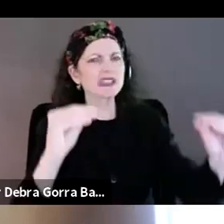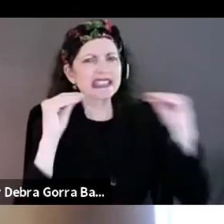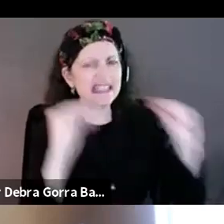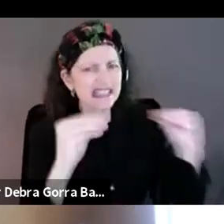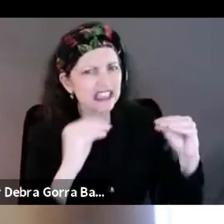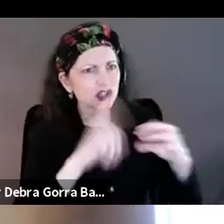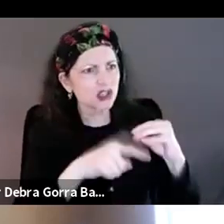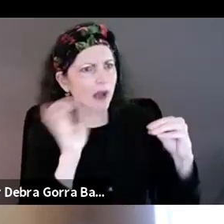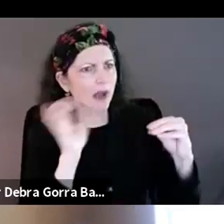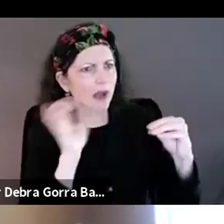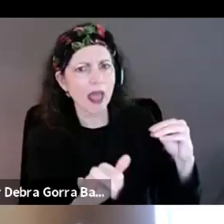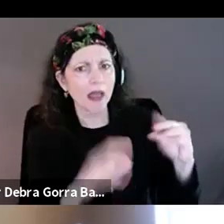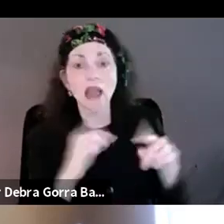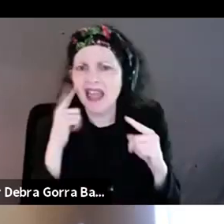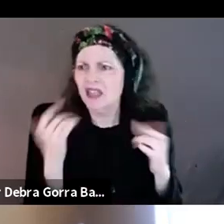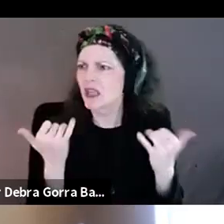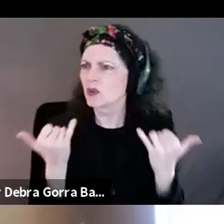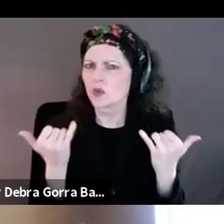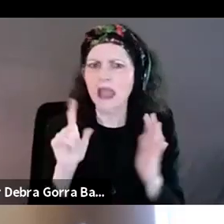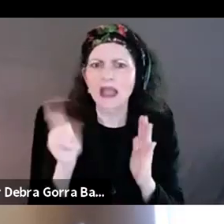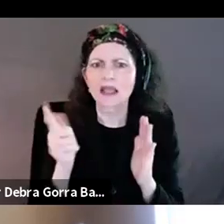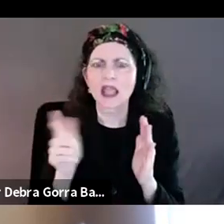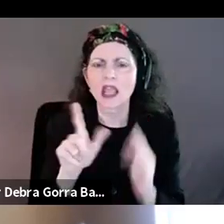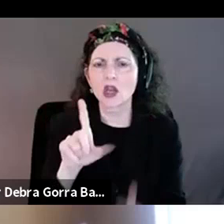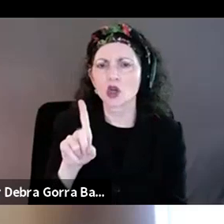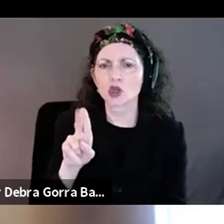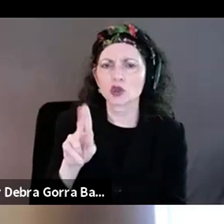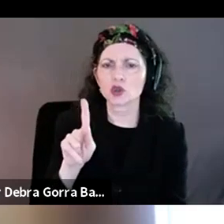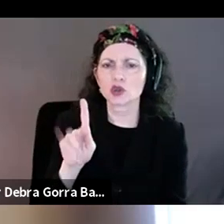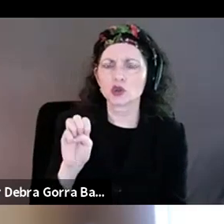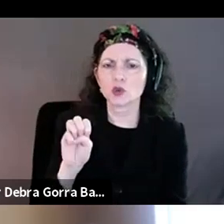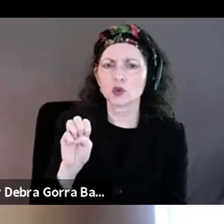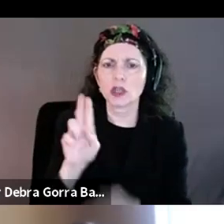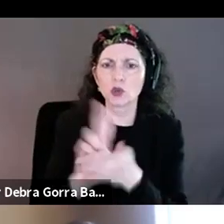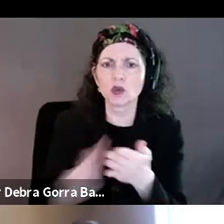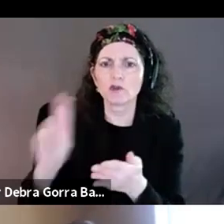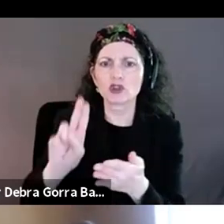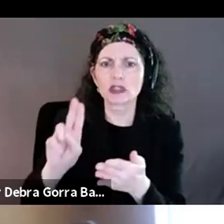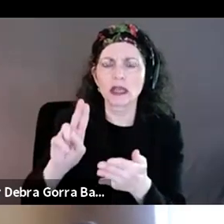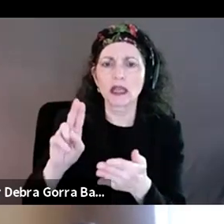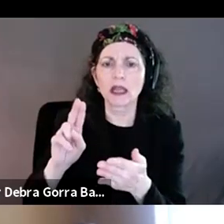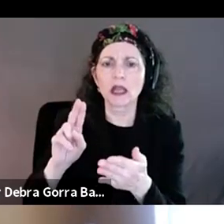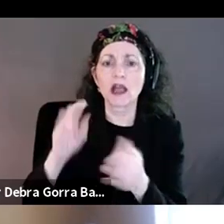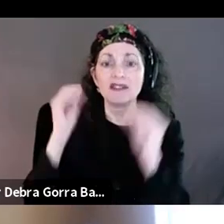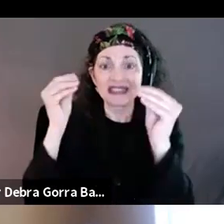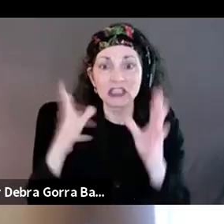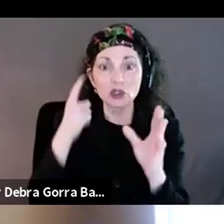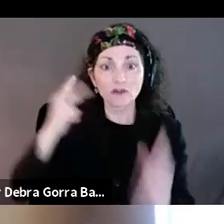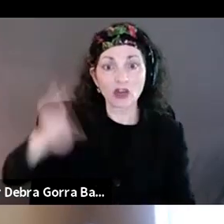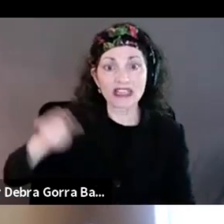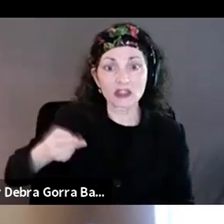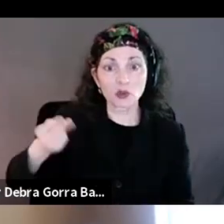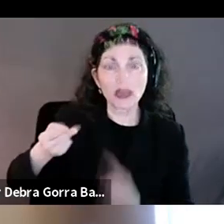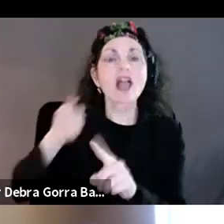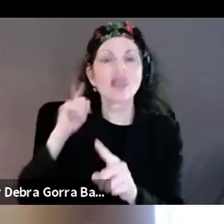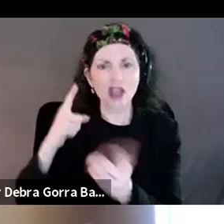later today, I think, um, at Duke University of history teachers, you know, discussing how, how to teach the film and all of that. But I think one